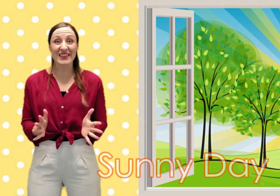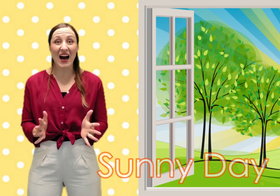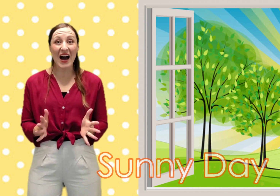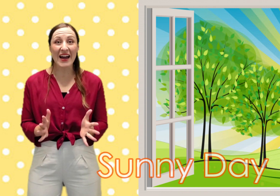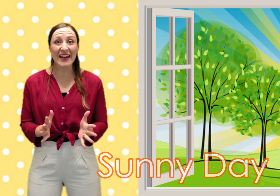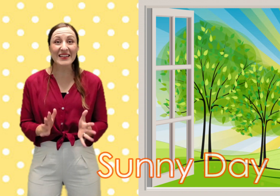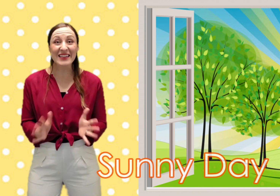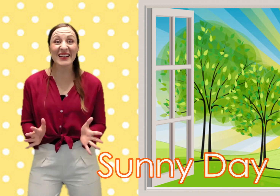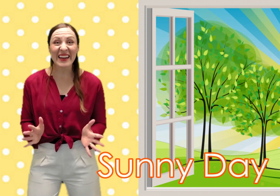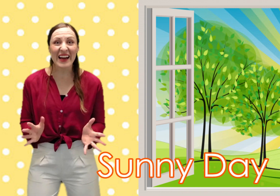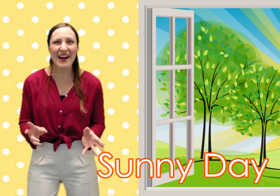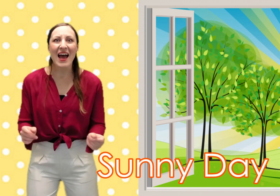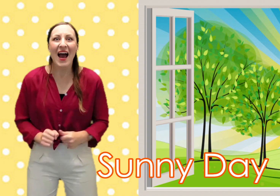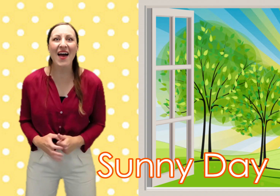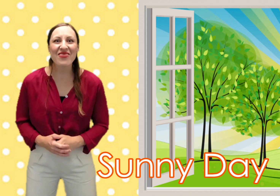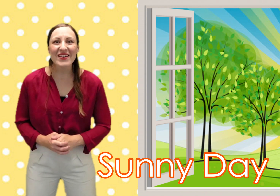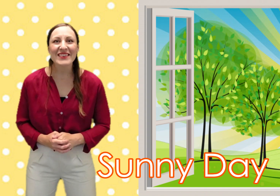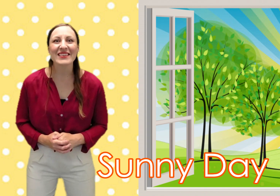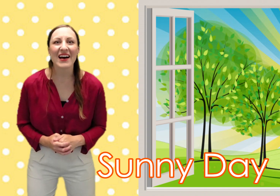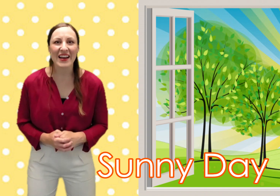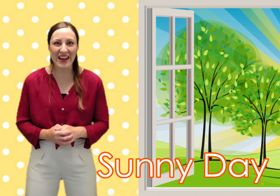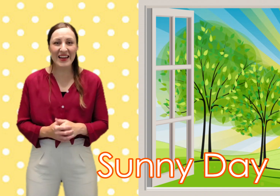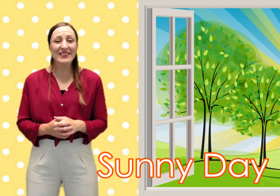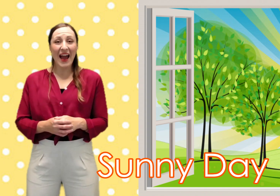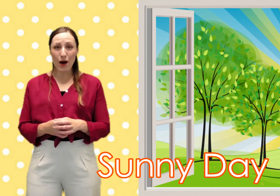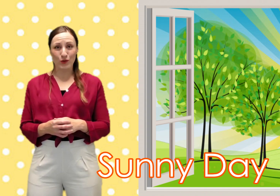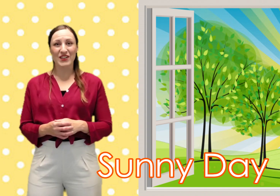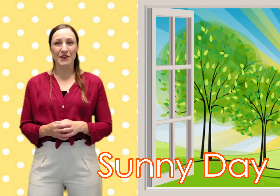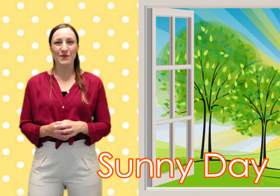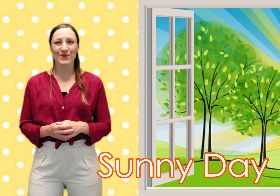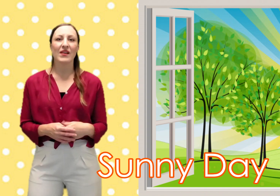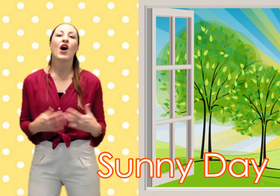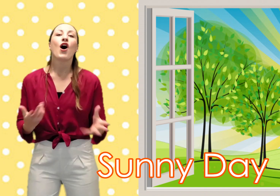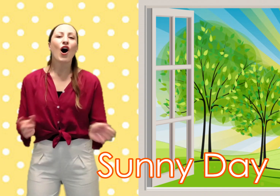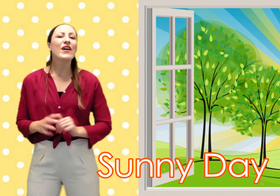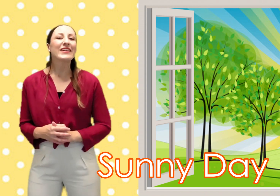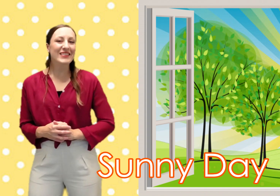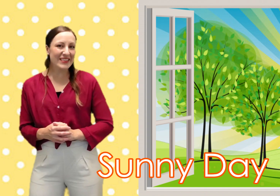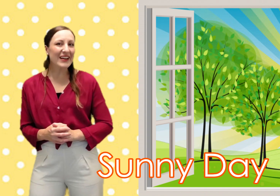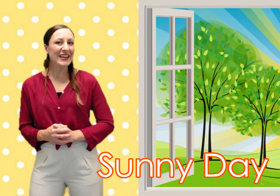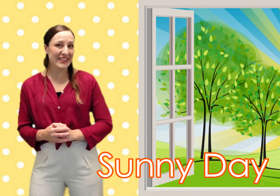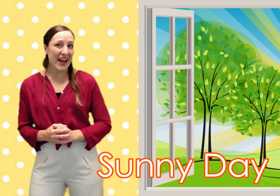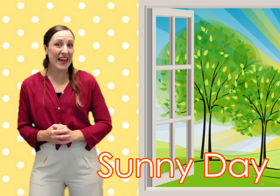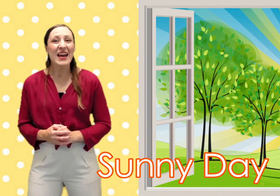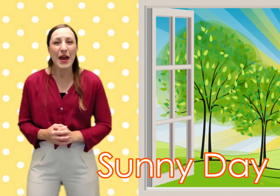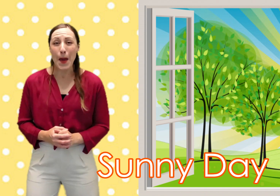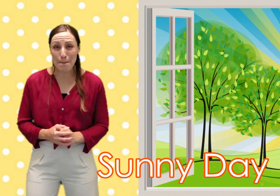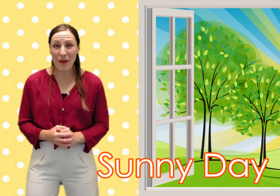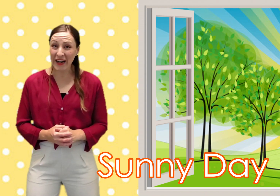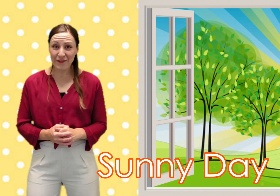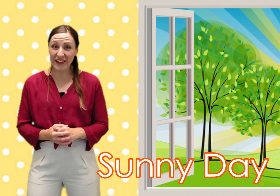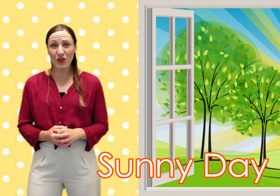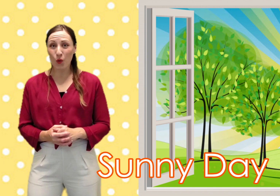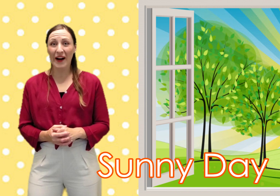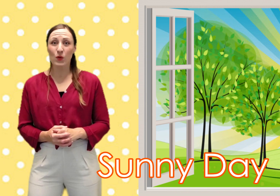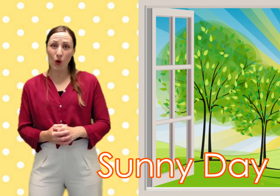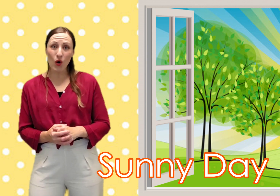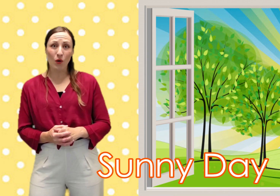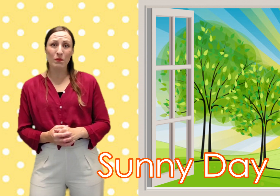sky is clear and the Sun is out on a sunny day it might feel quite warm